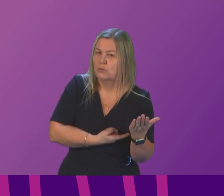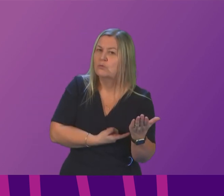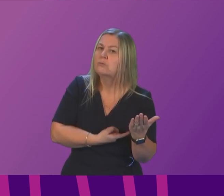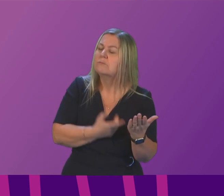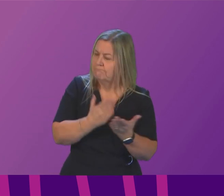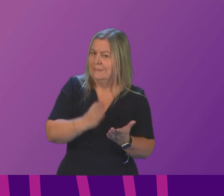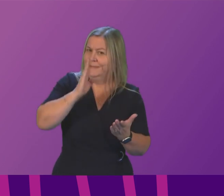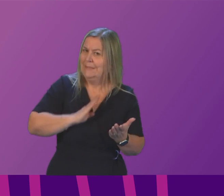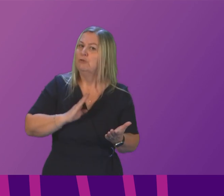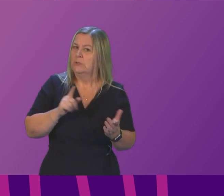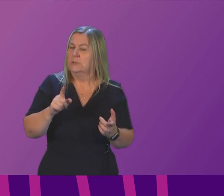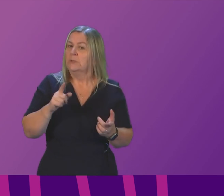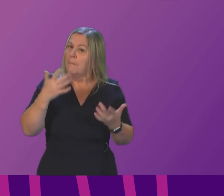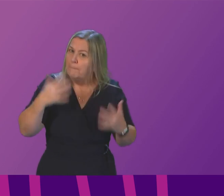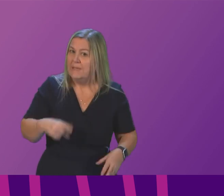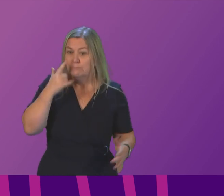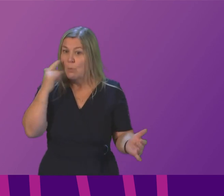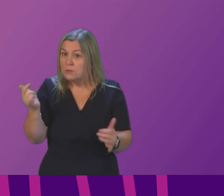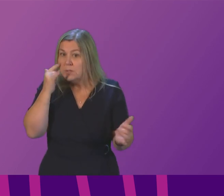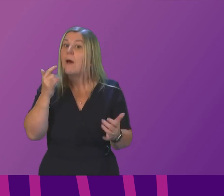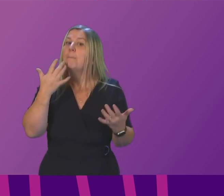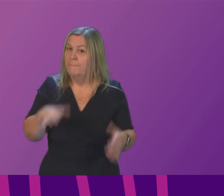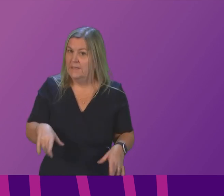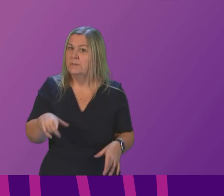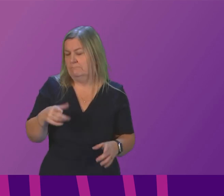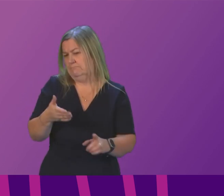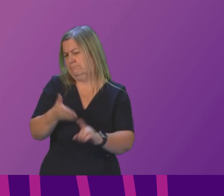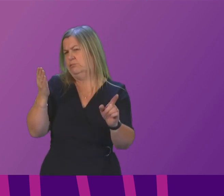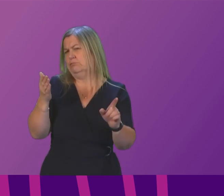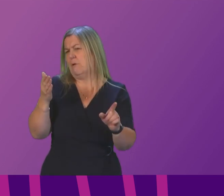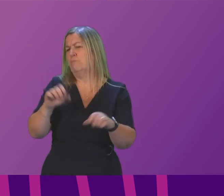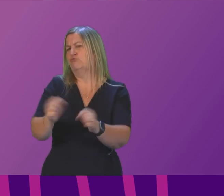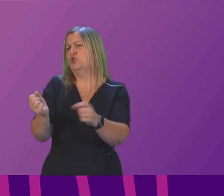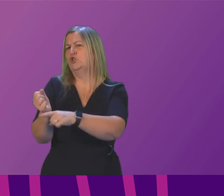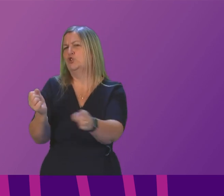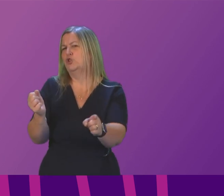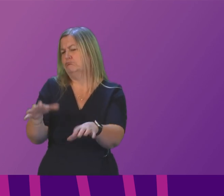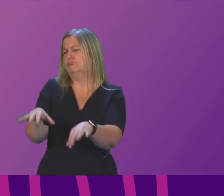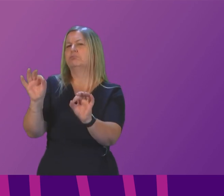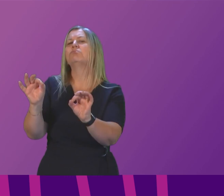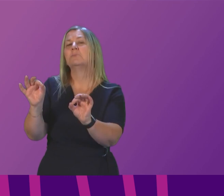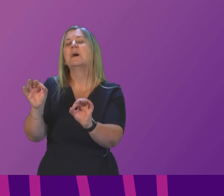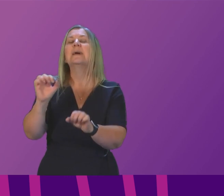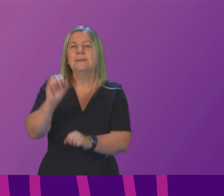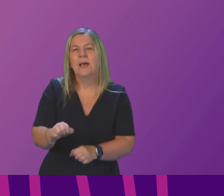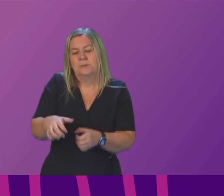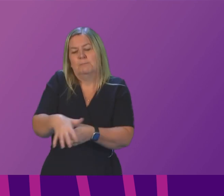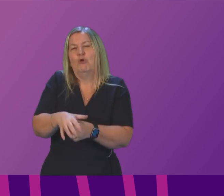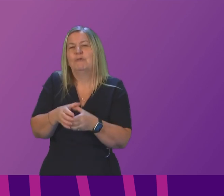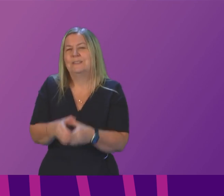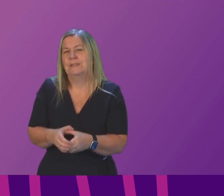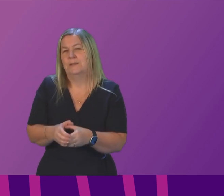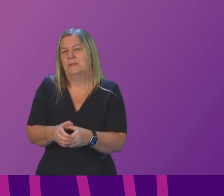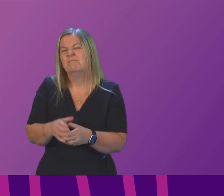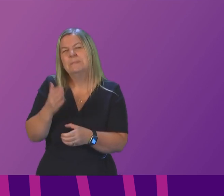robust monitoring robust monitoring which detected where there were breaches detected a small minority around 7